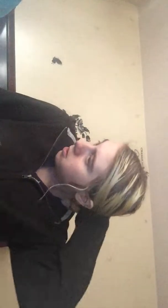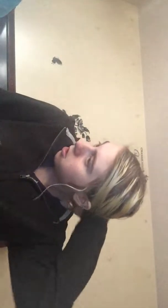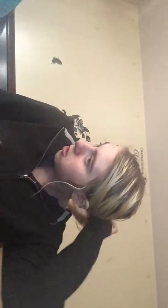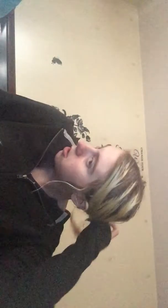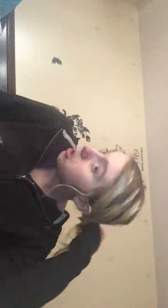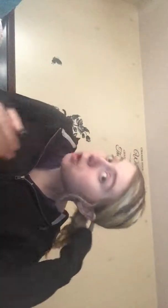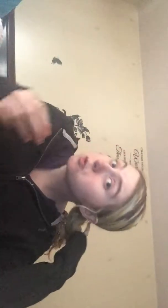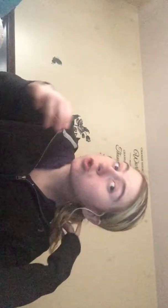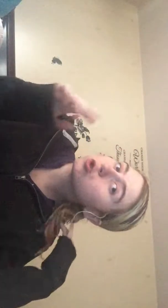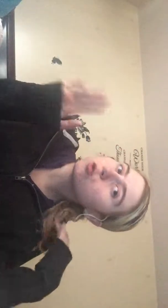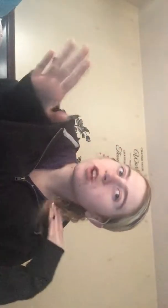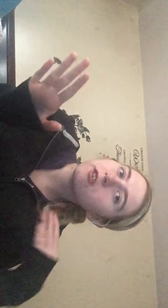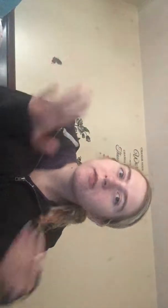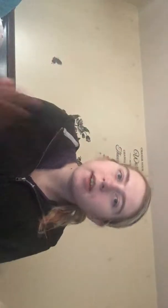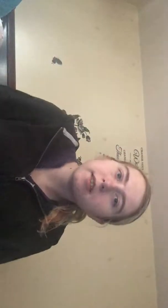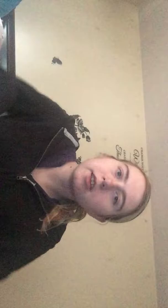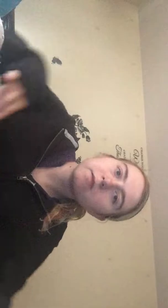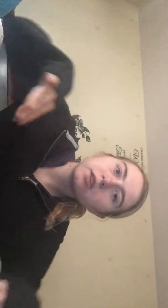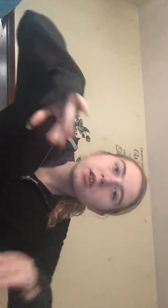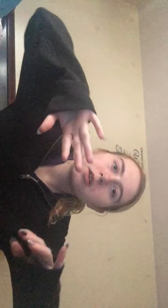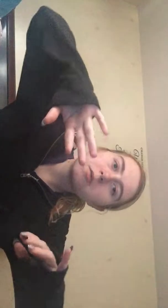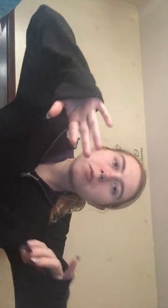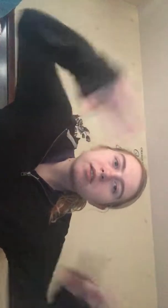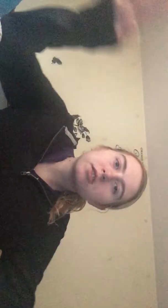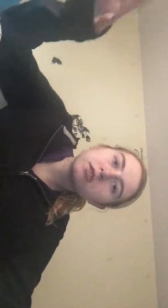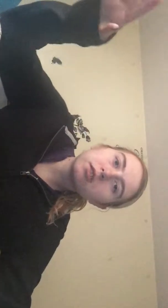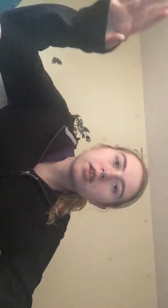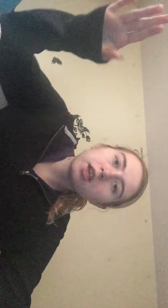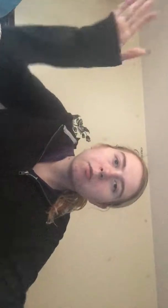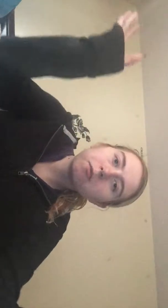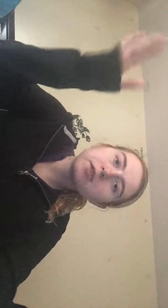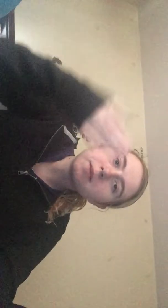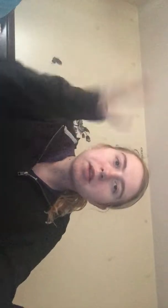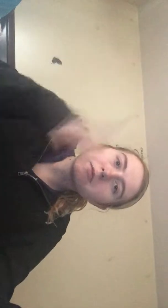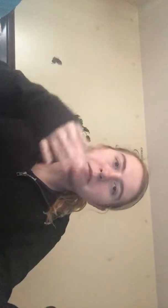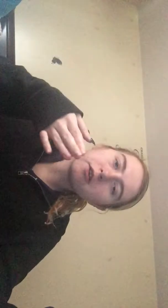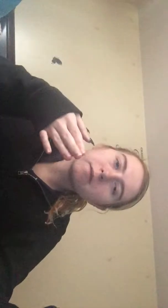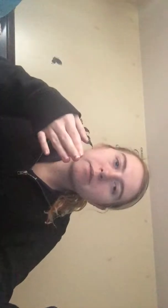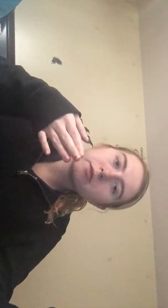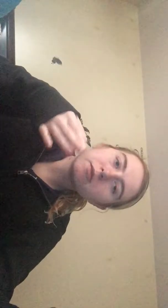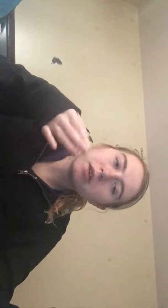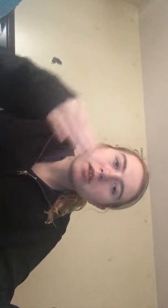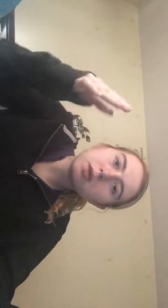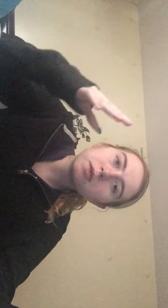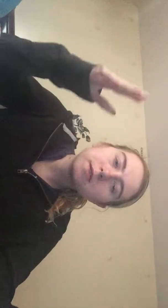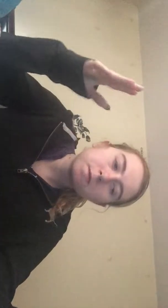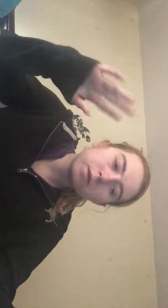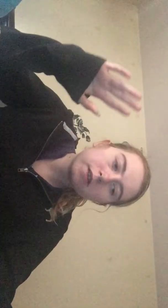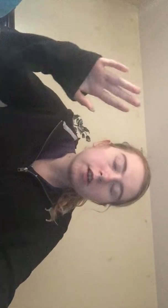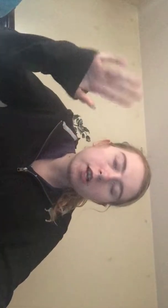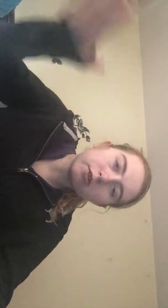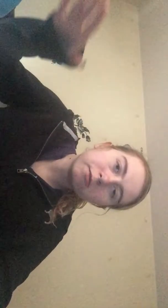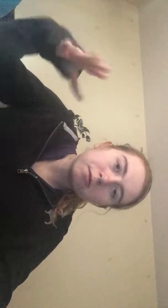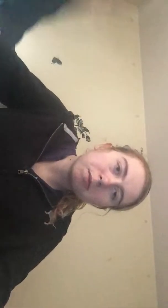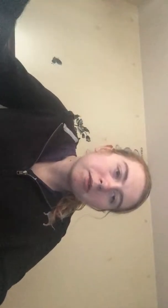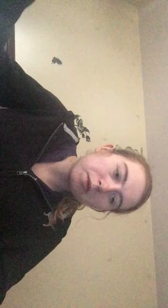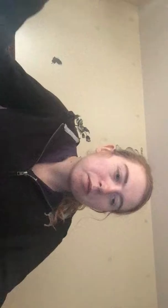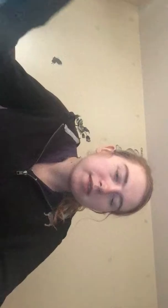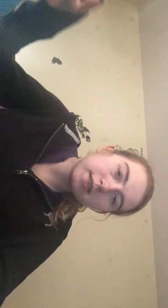it was so terrifying like we went to like we stopped at the ball room I think it was I don't remember if it was